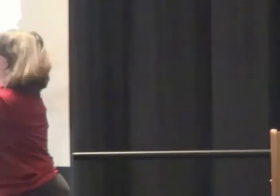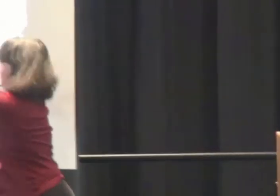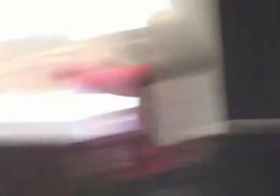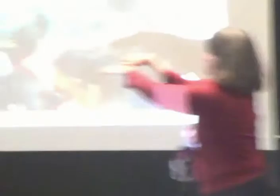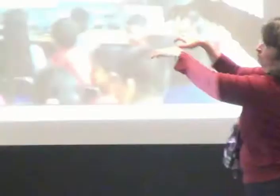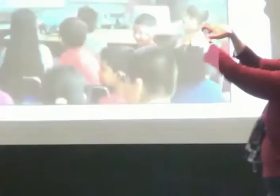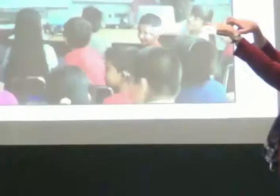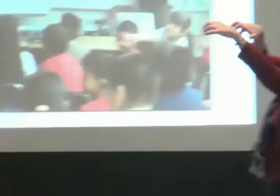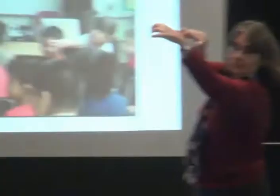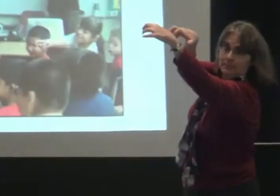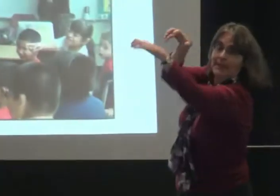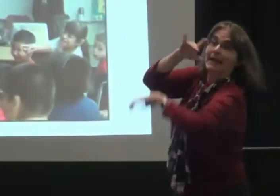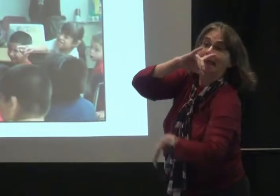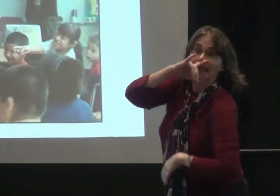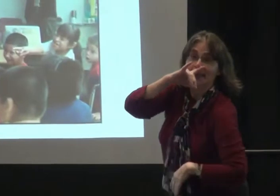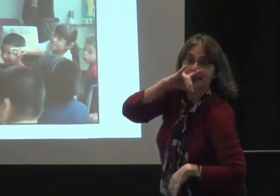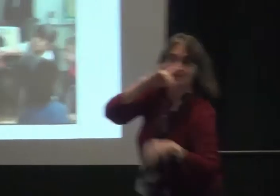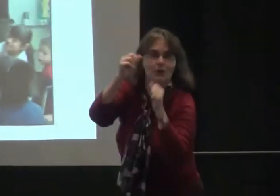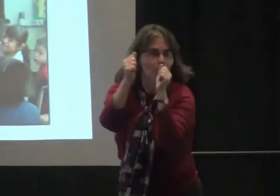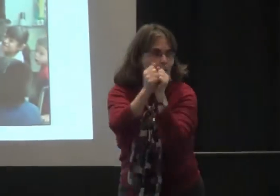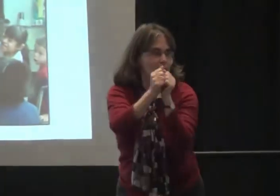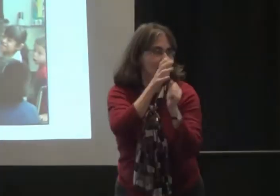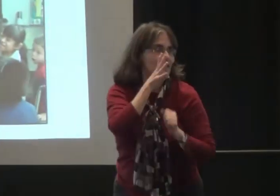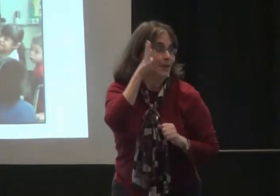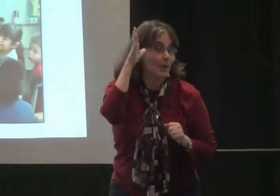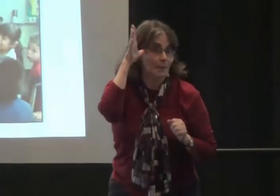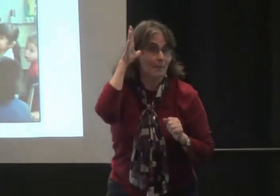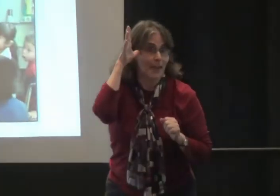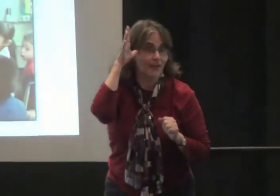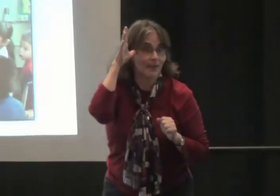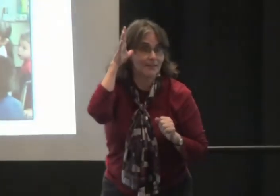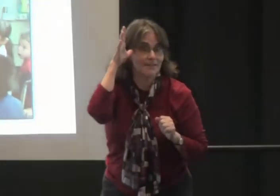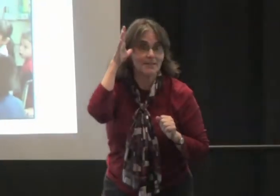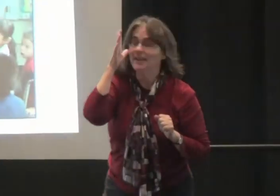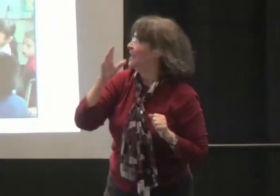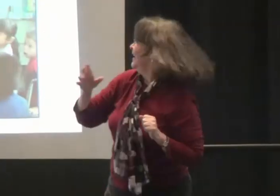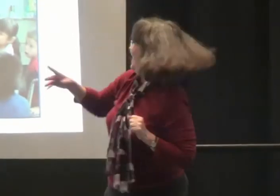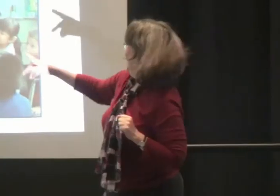a clip of the families. being shown to all the students and their families in the classroom.